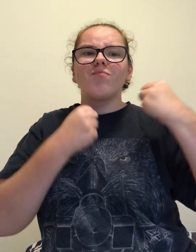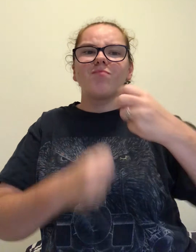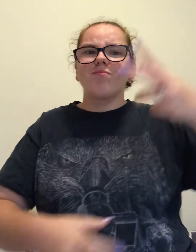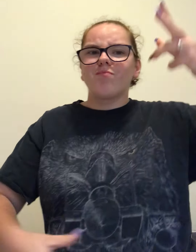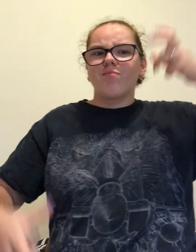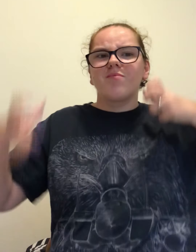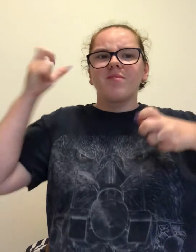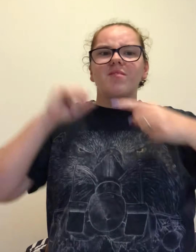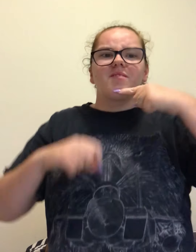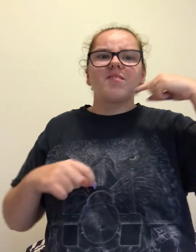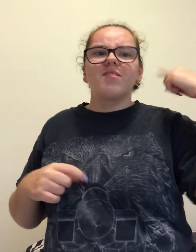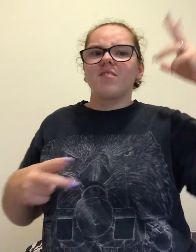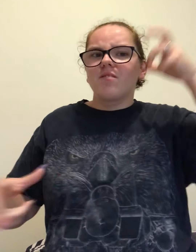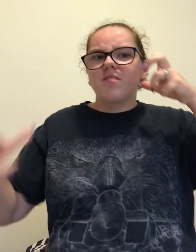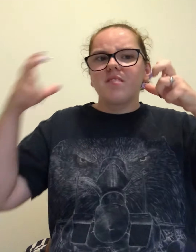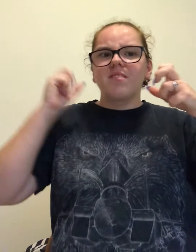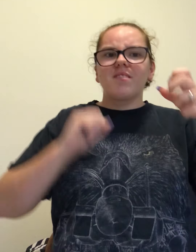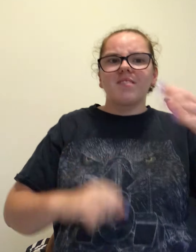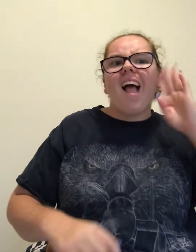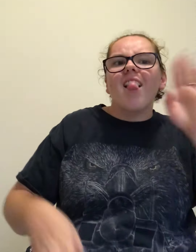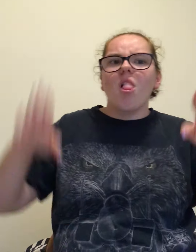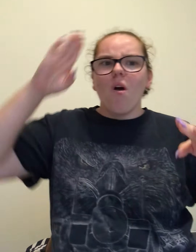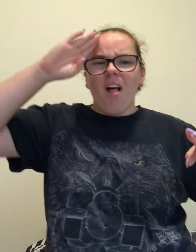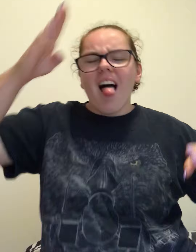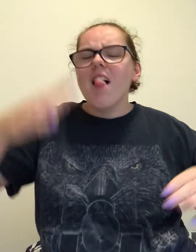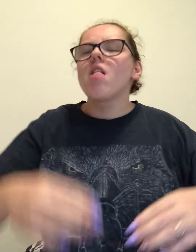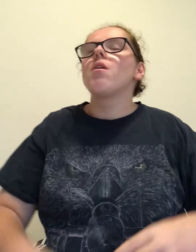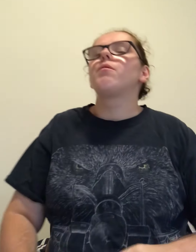Don't hear me Don't Don't hello,